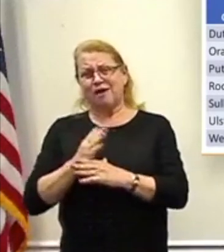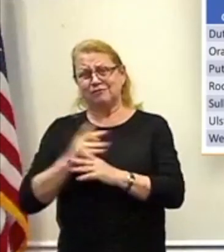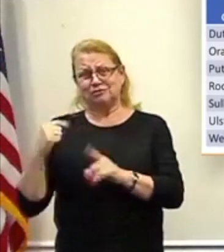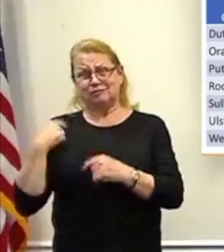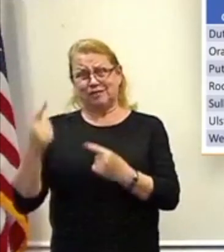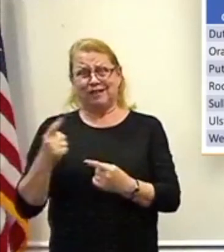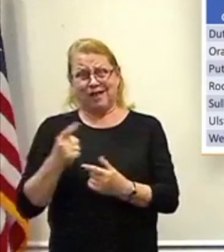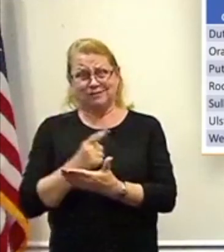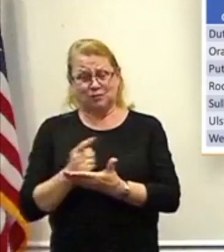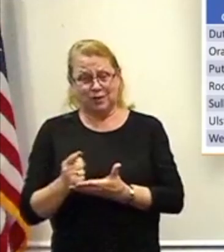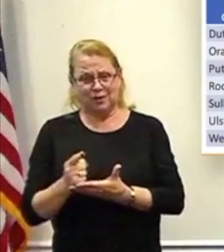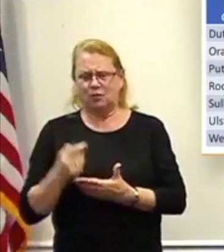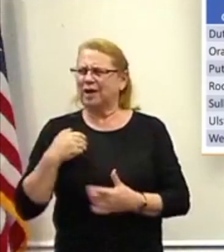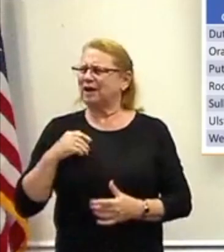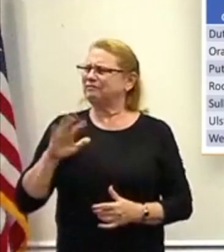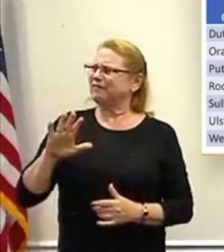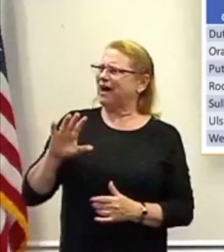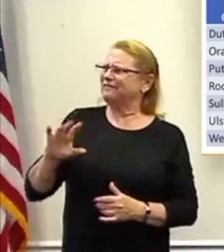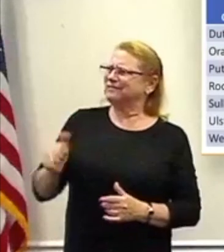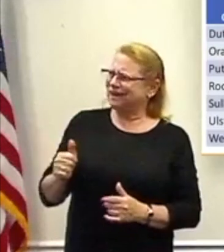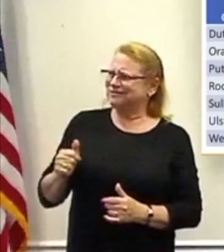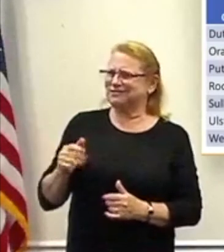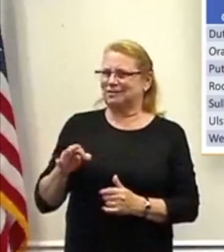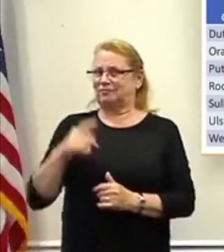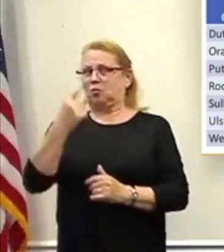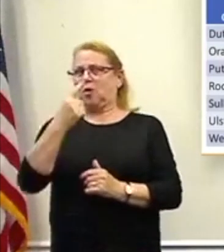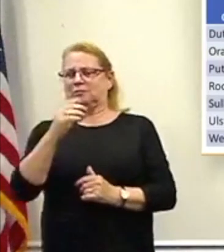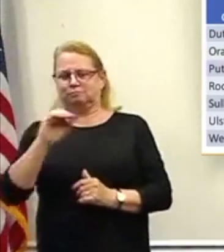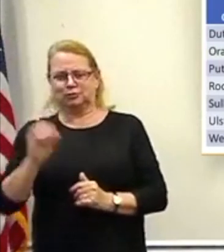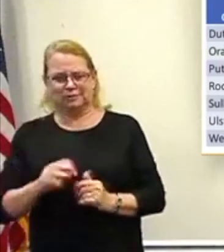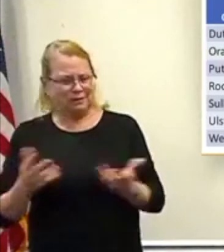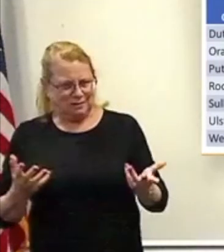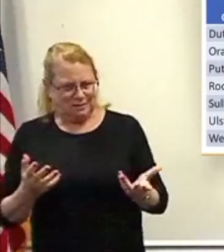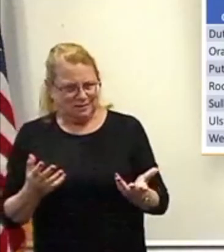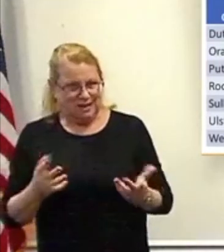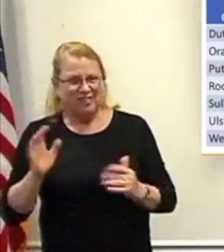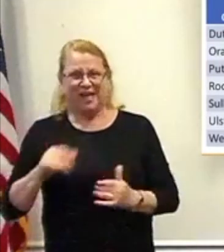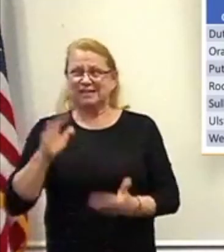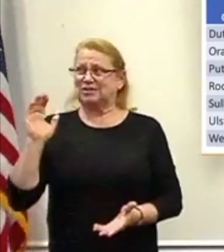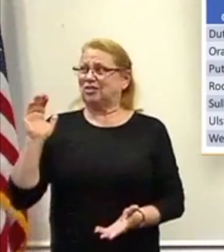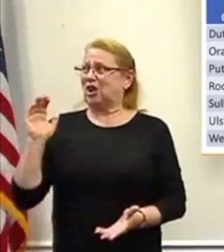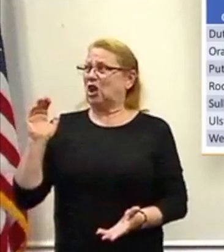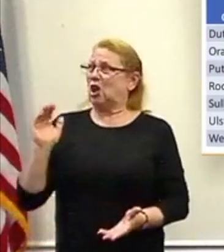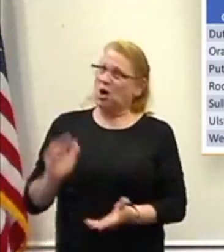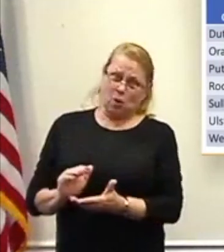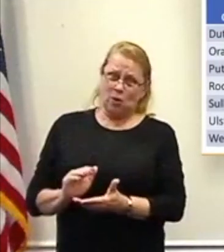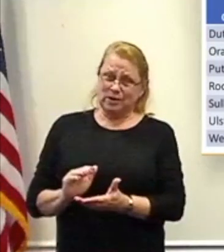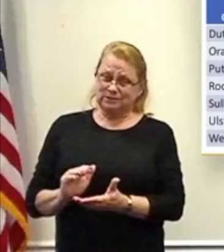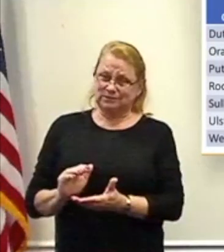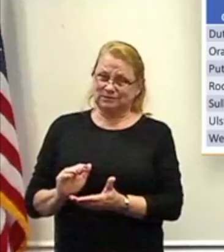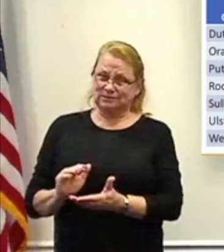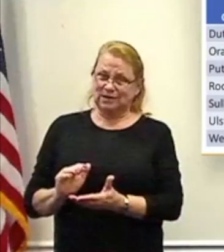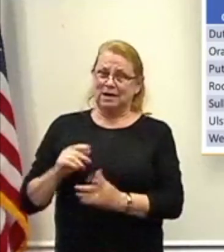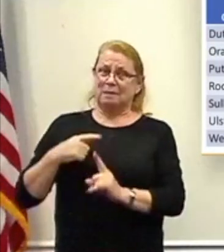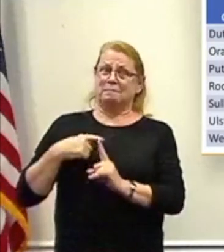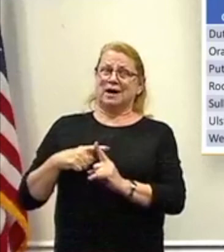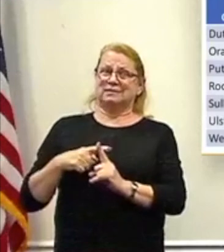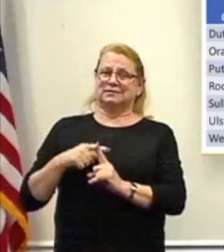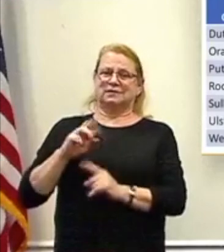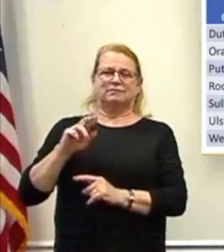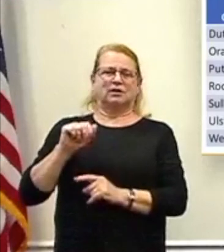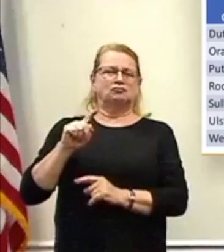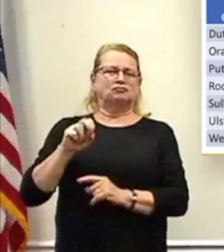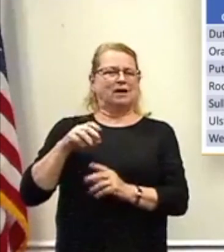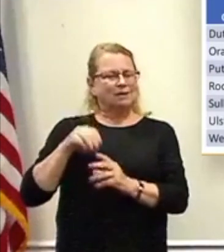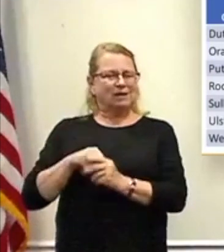five-tenths of 1% yesterday, so that represents, in both cases, the lowest positivity rate in the region. It doesn't mean that